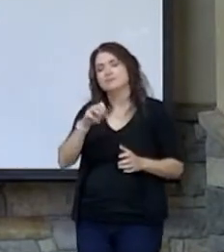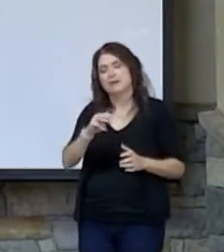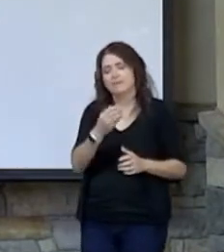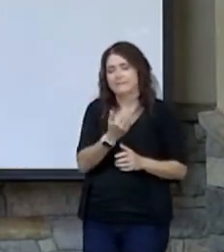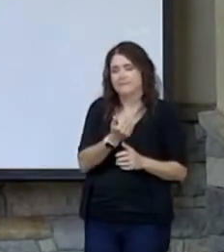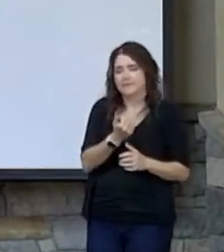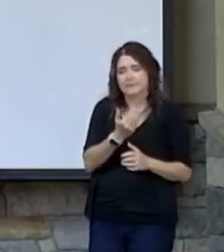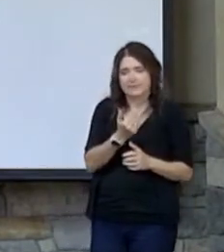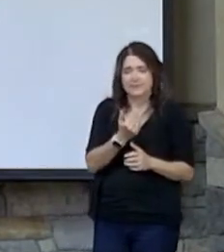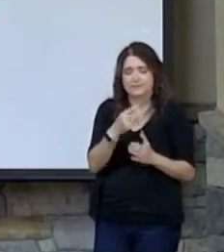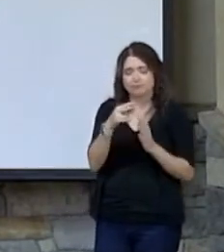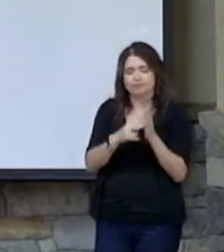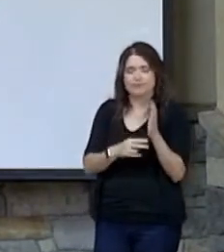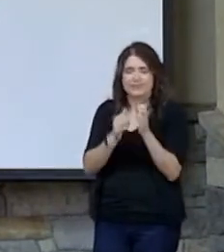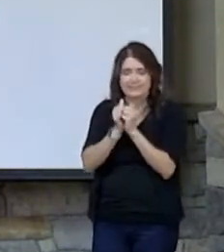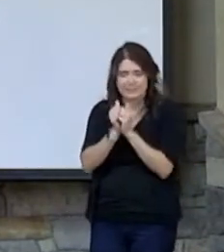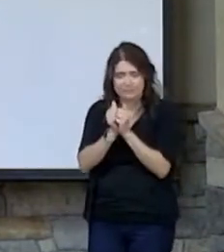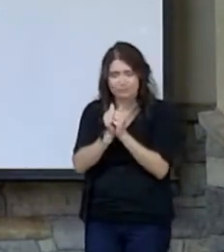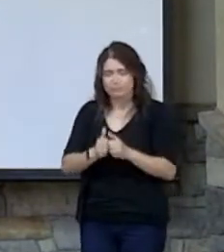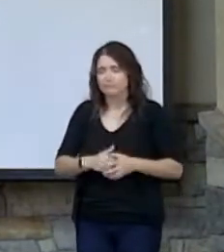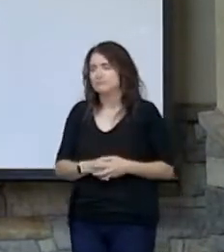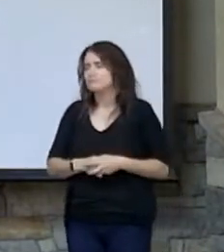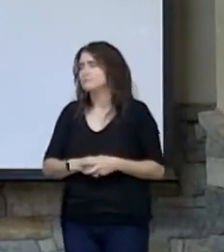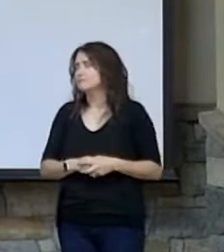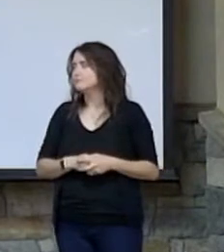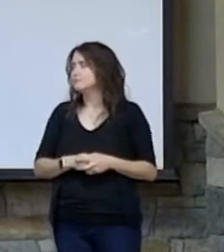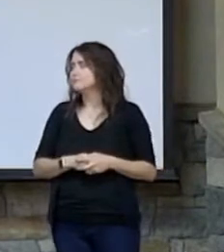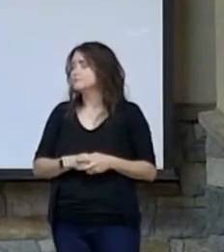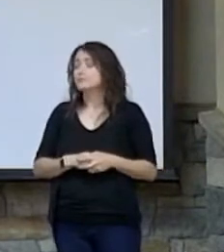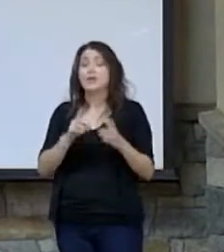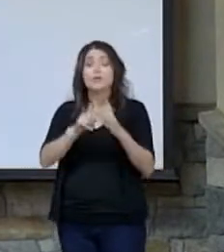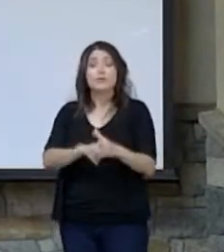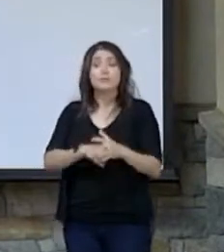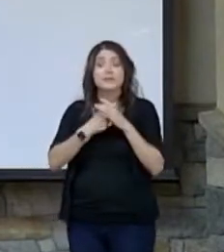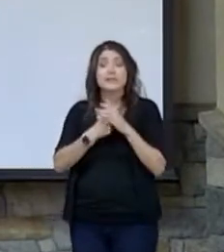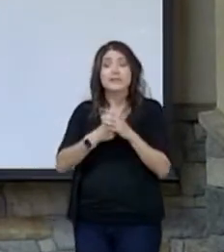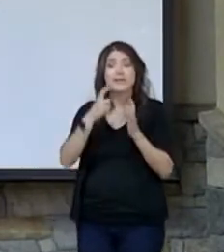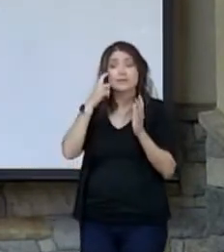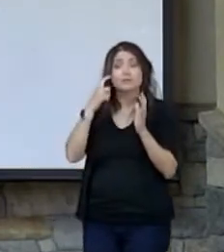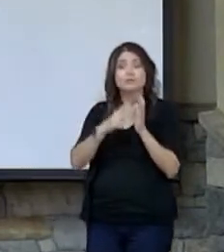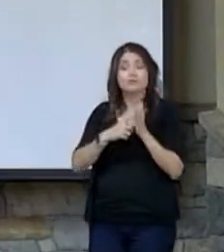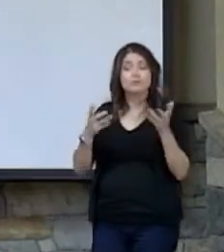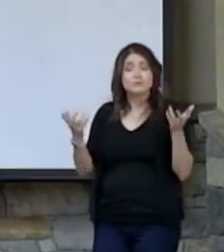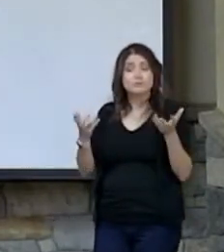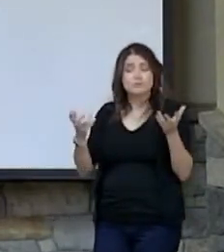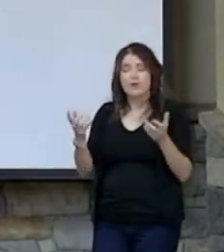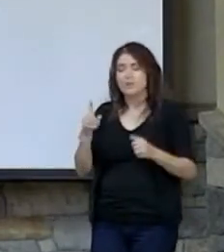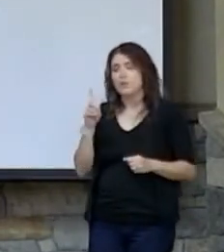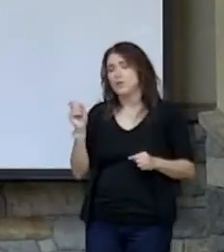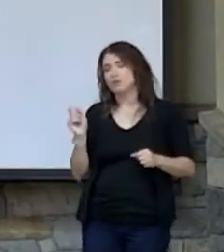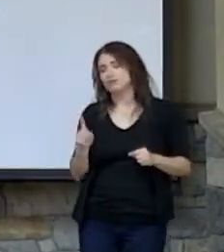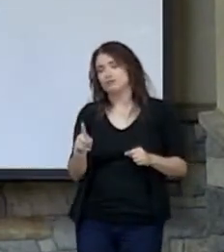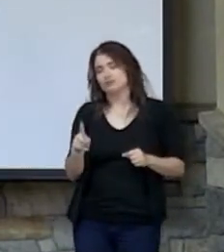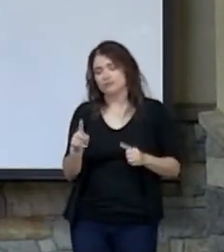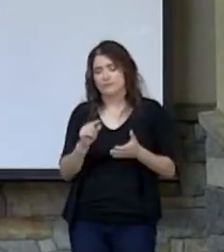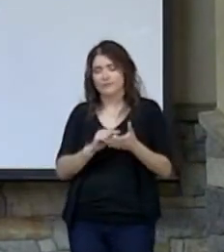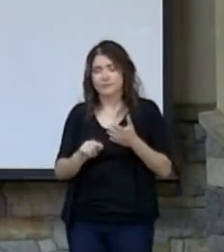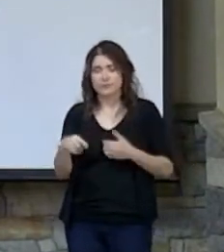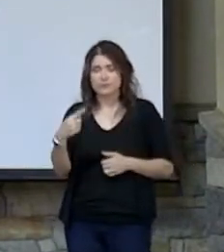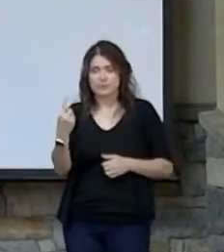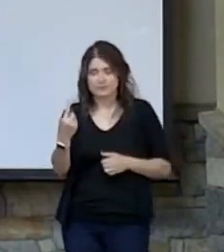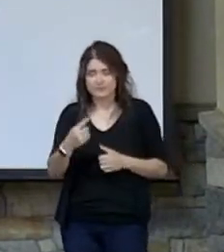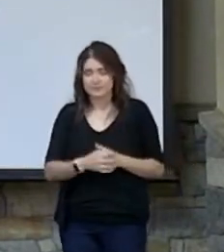as we go together through this particular psalm. Let's begin by noticing, though, the question that's posed in verse 1.